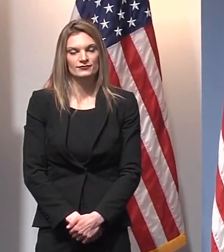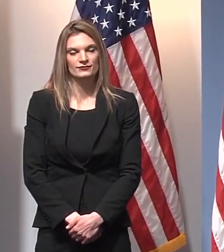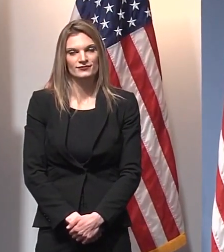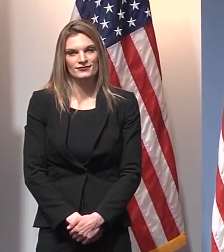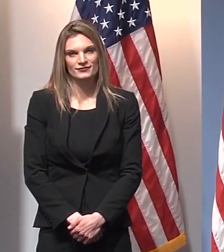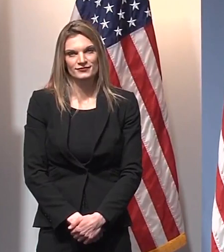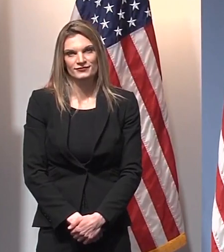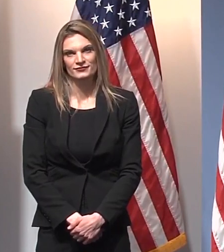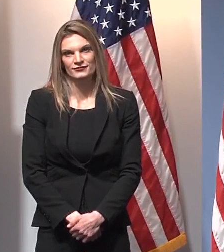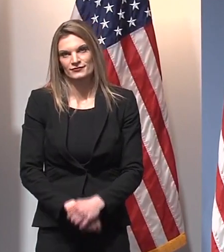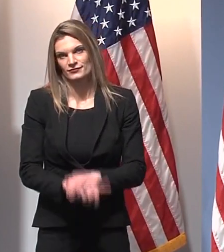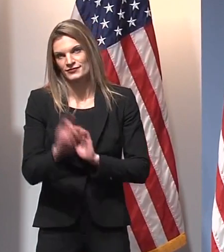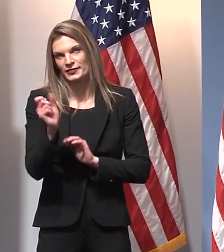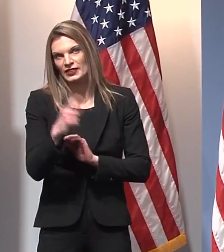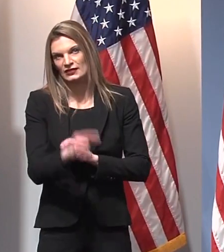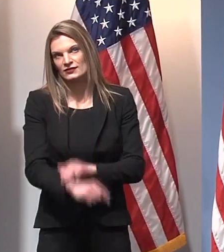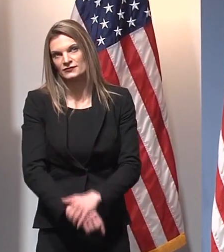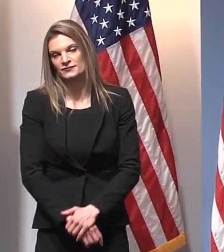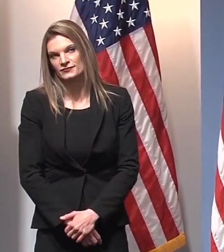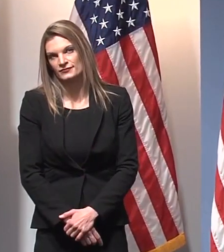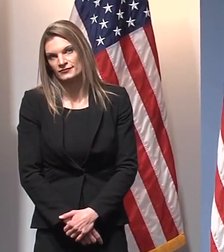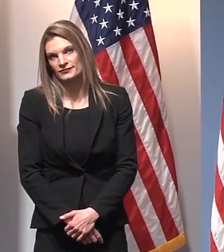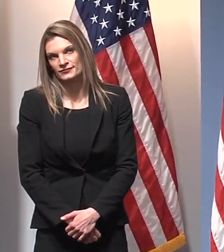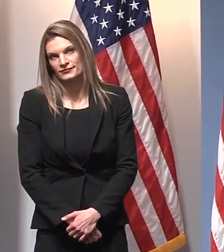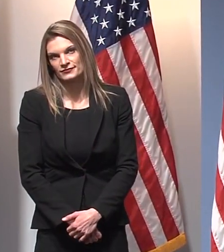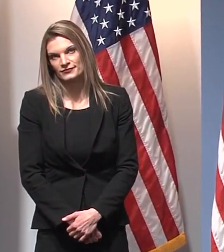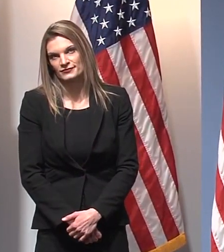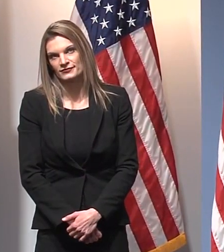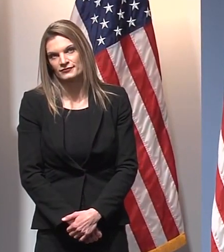Our next question will come from Zach Gorto, Gondor.